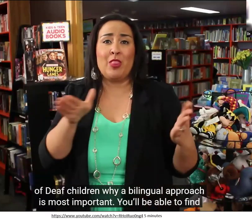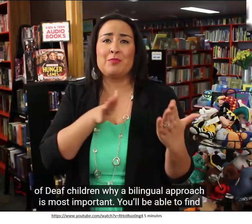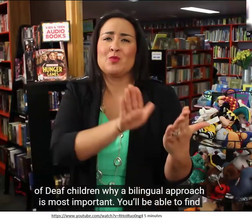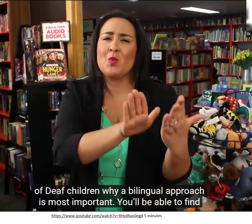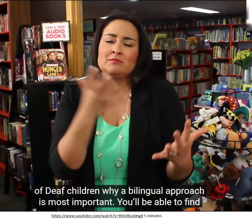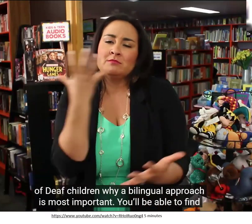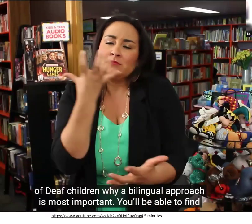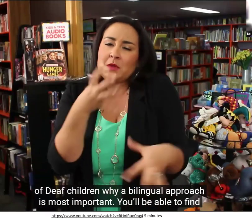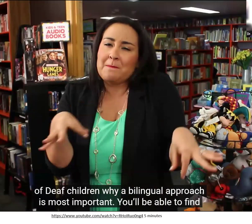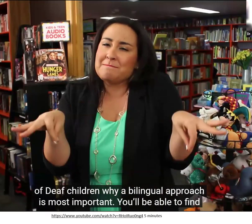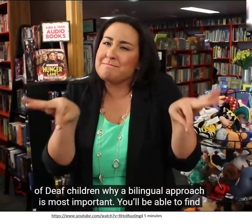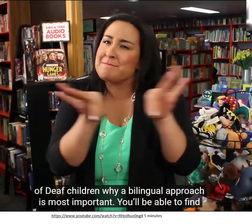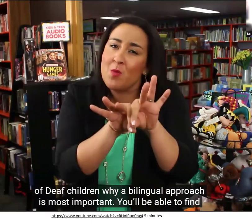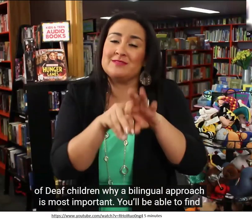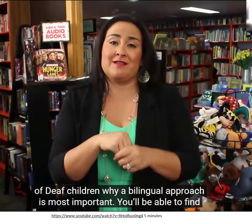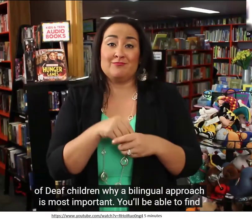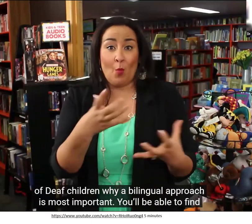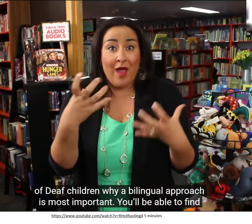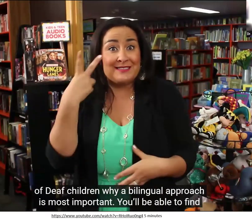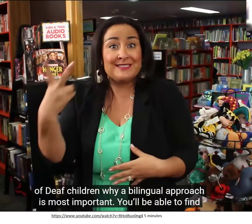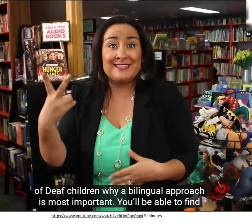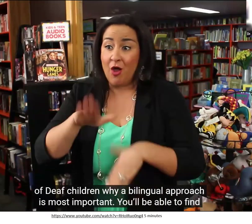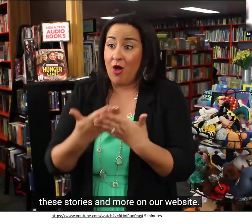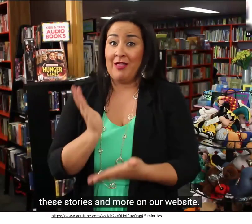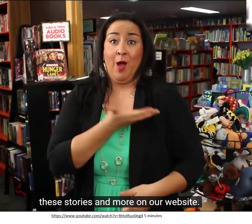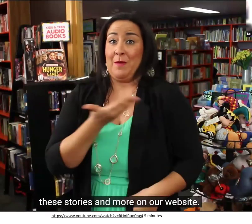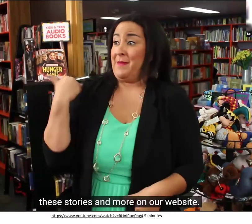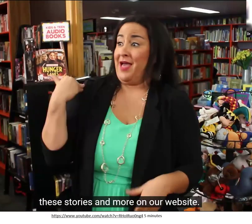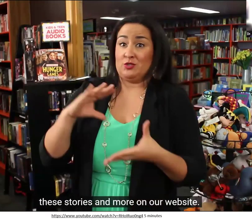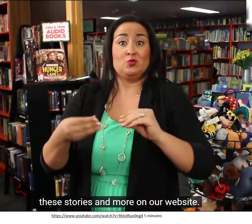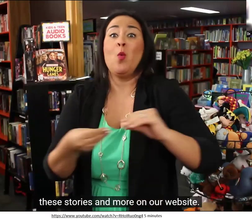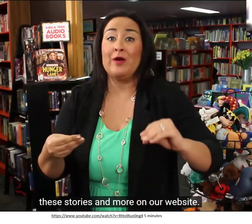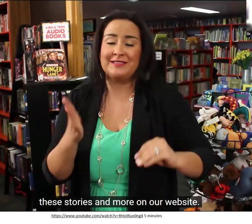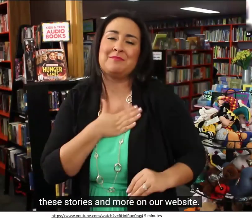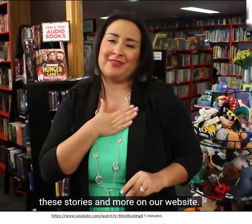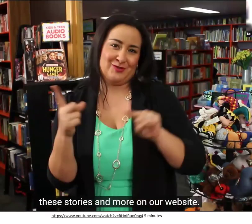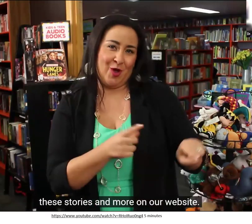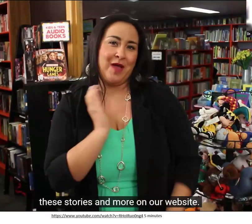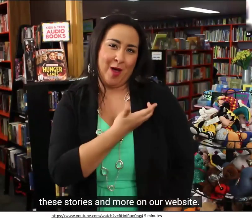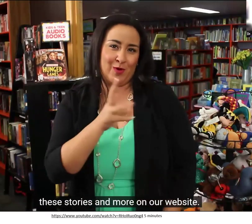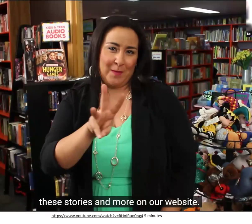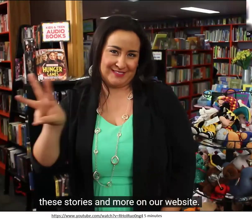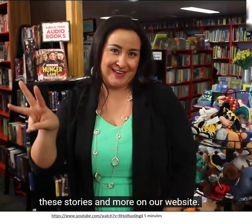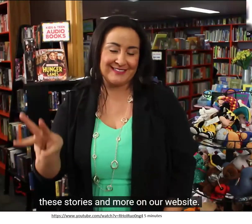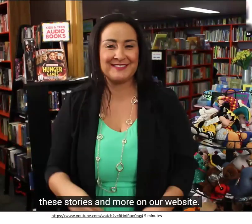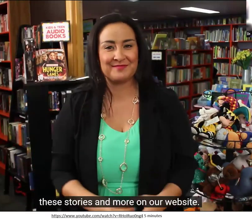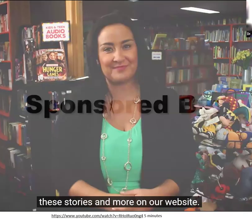approach is most important. You'll be able to find these stories and more on our website.